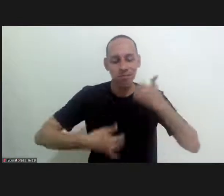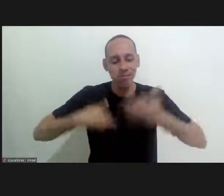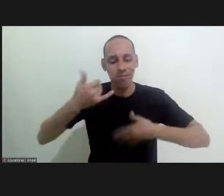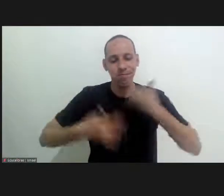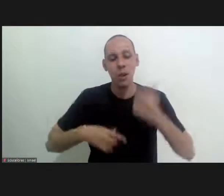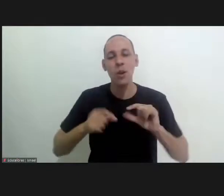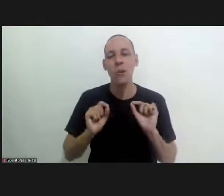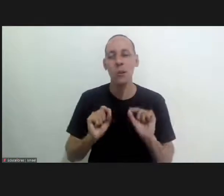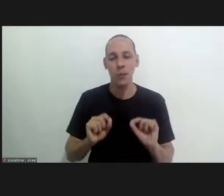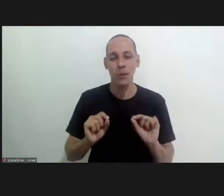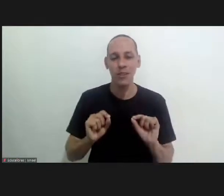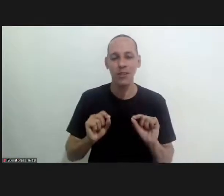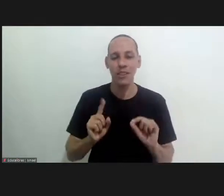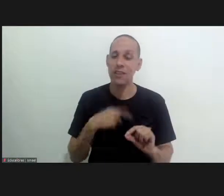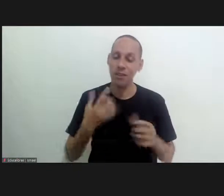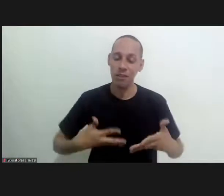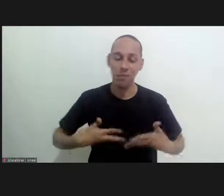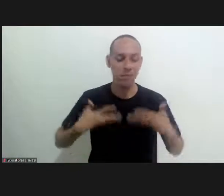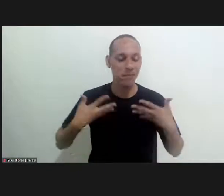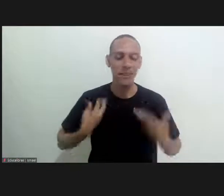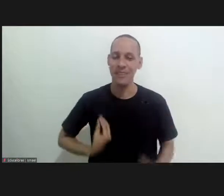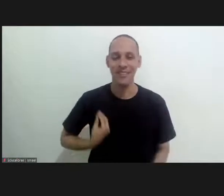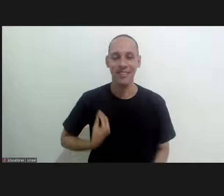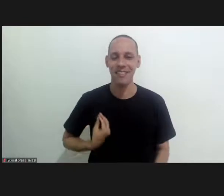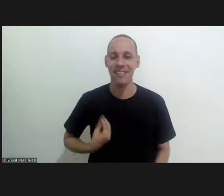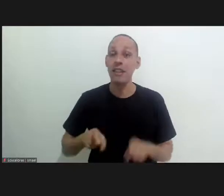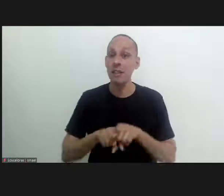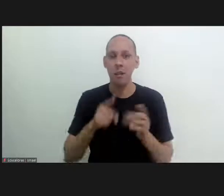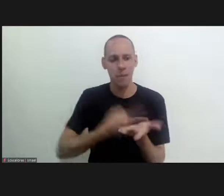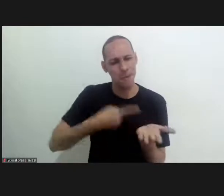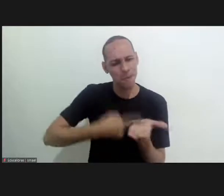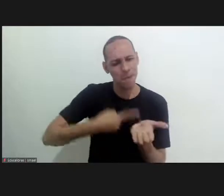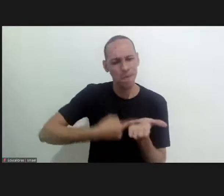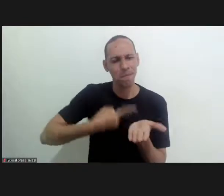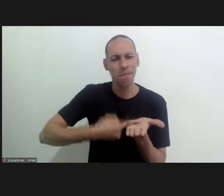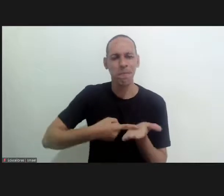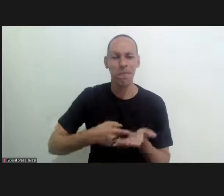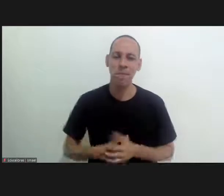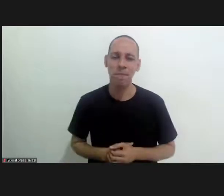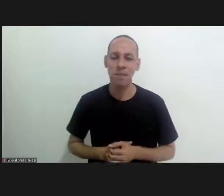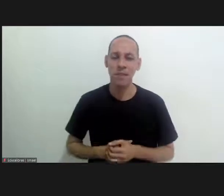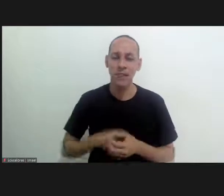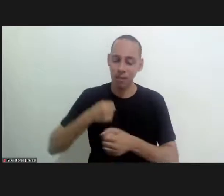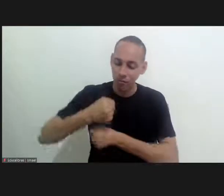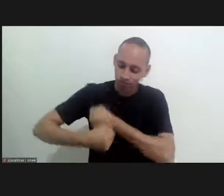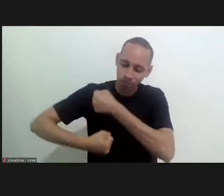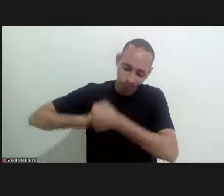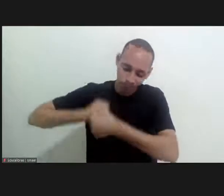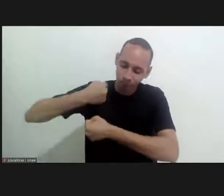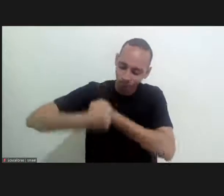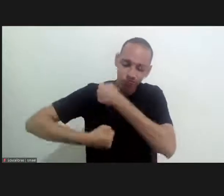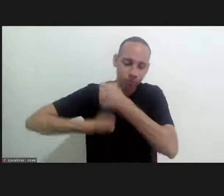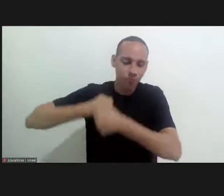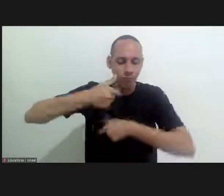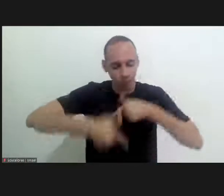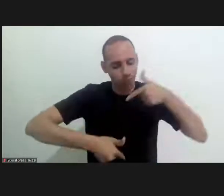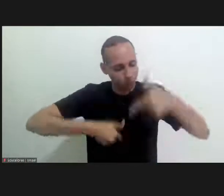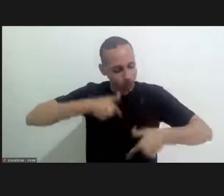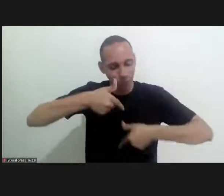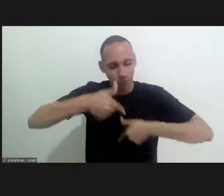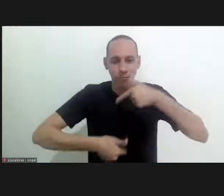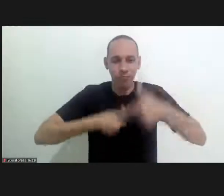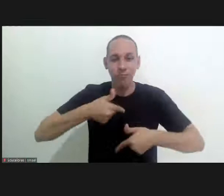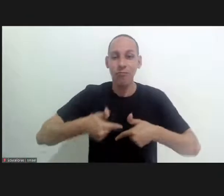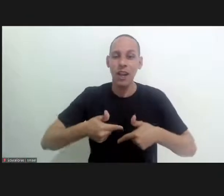words which I would like to highlight our honor of being here as well as our commitment and year after year